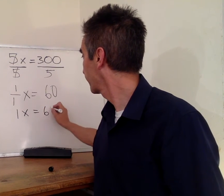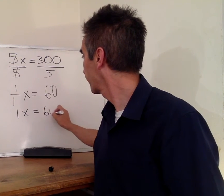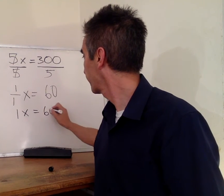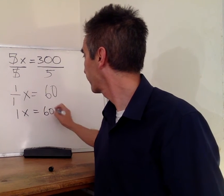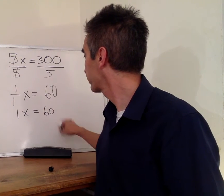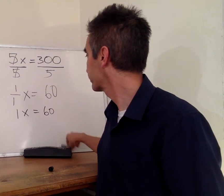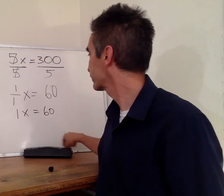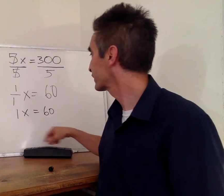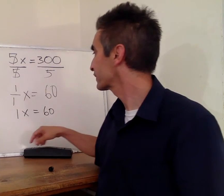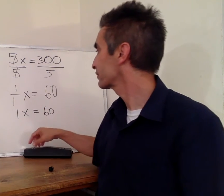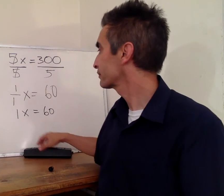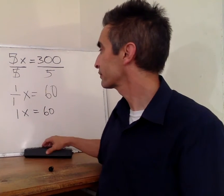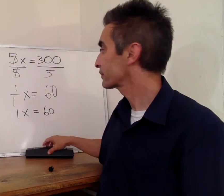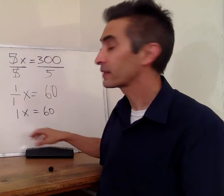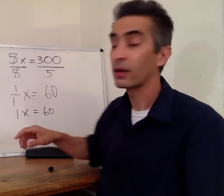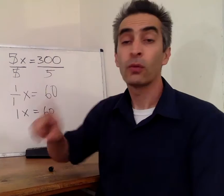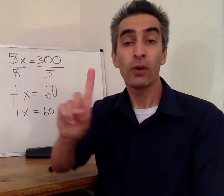And we've got 1x equals 60.